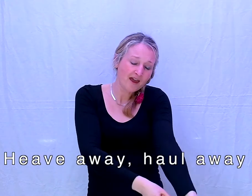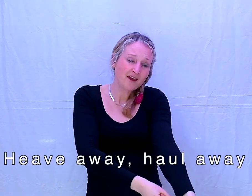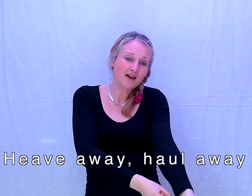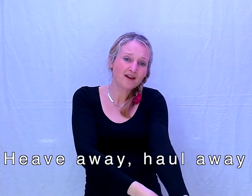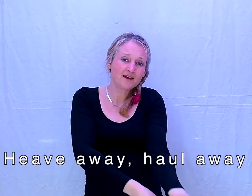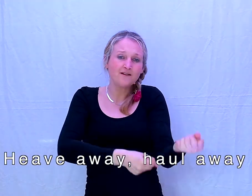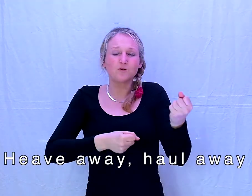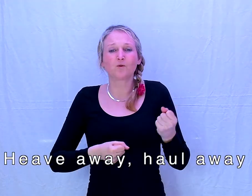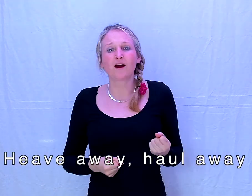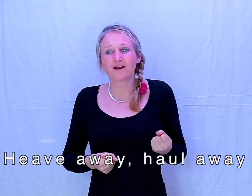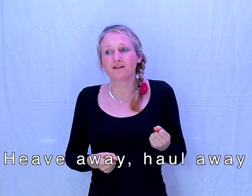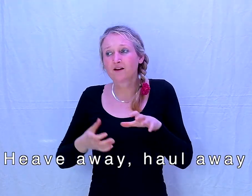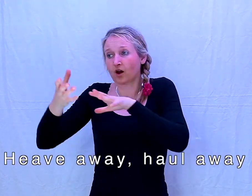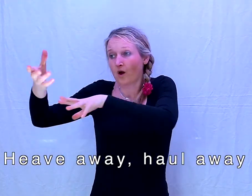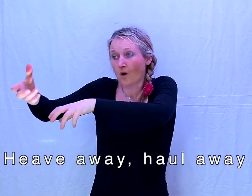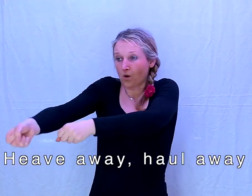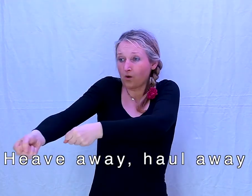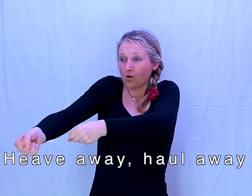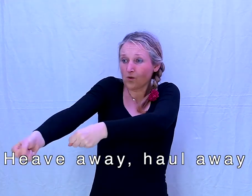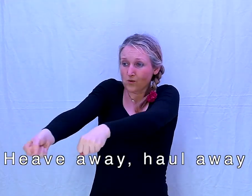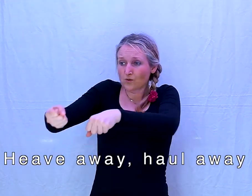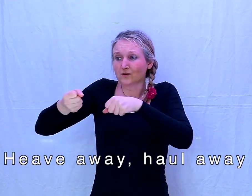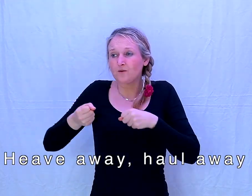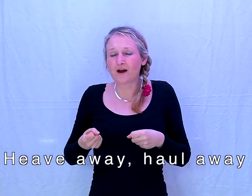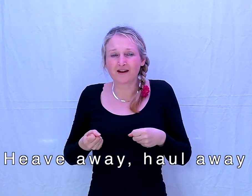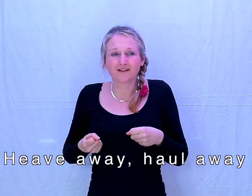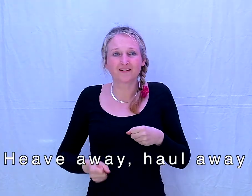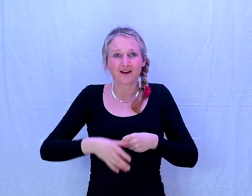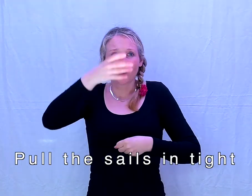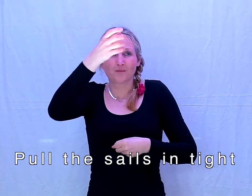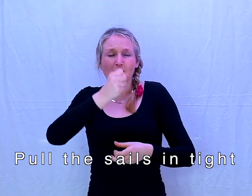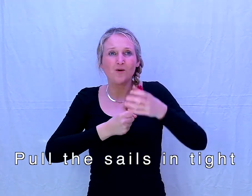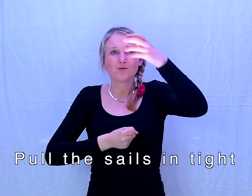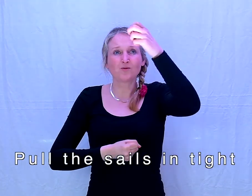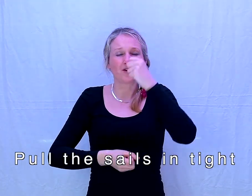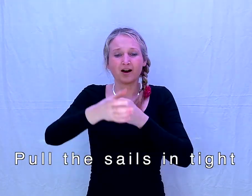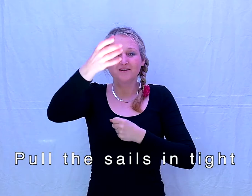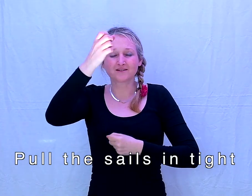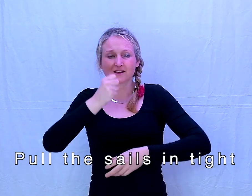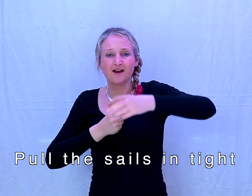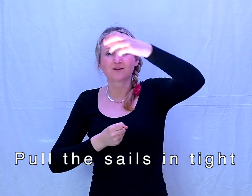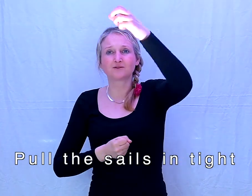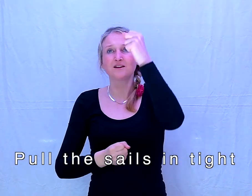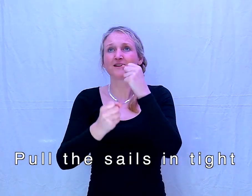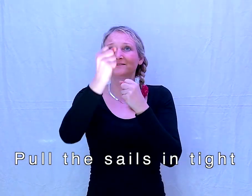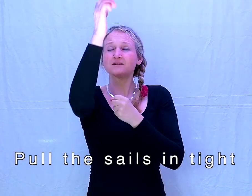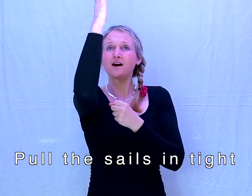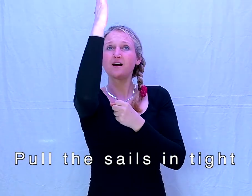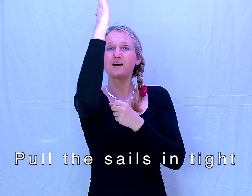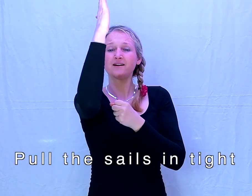Heave away, haul away, pull the sails in tight.